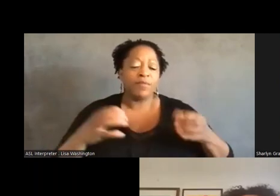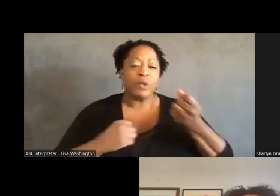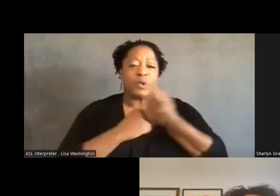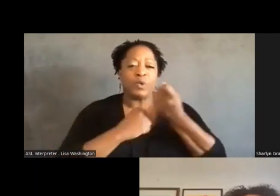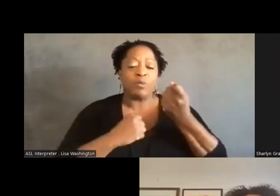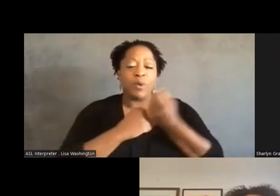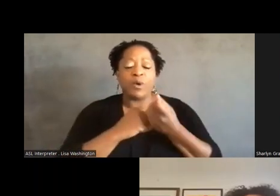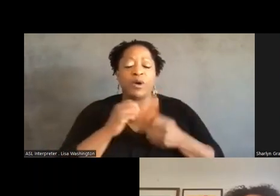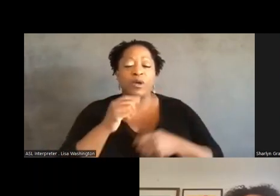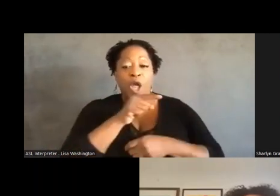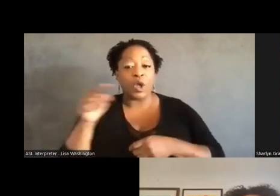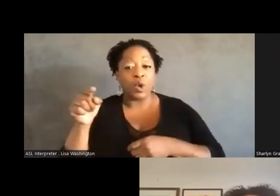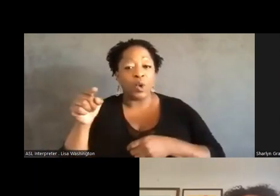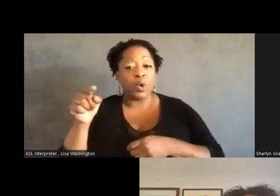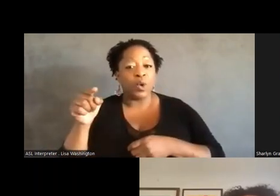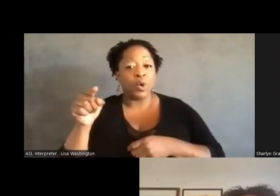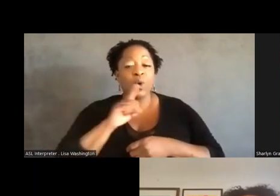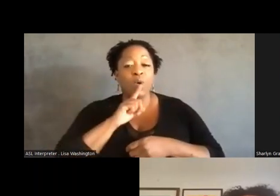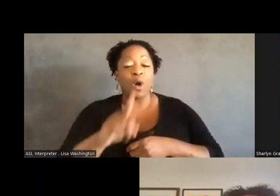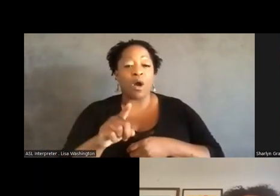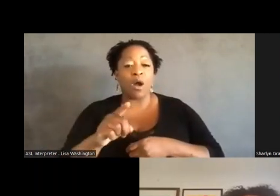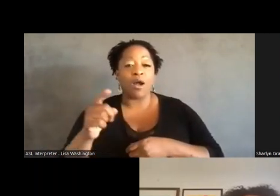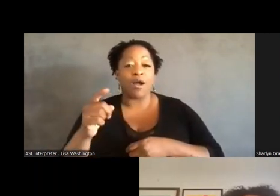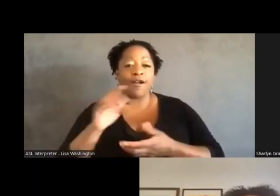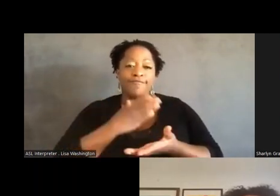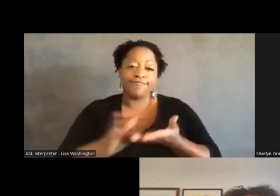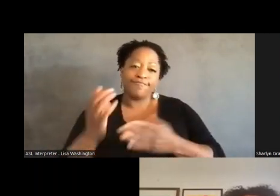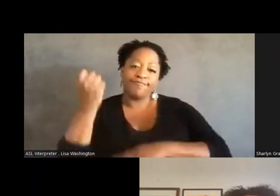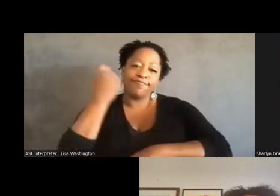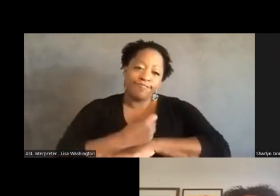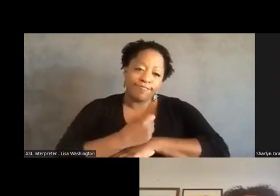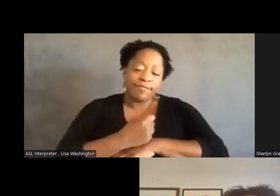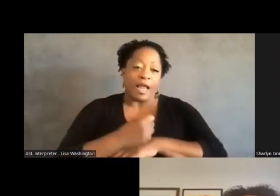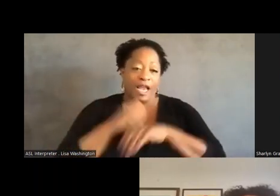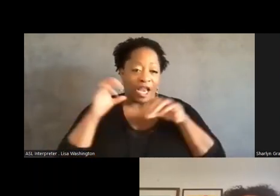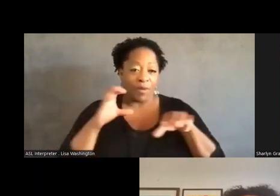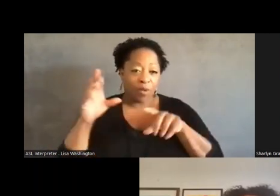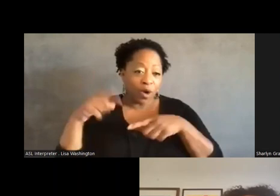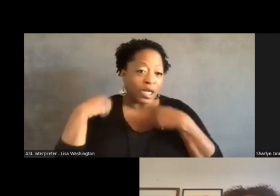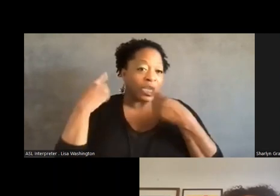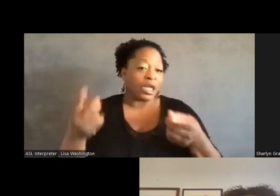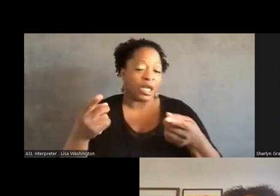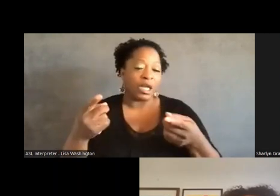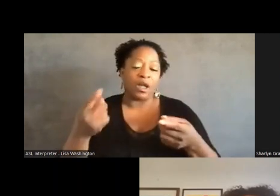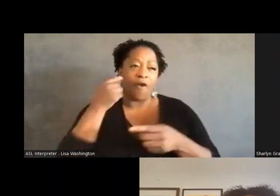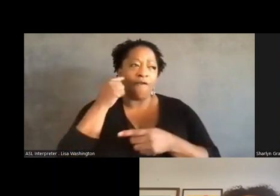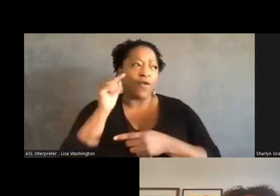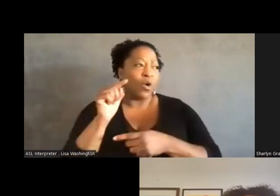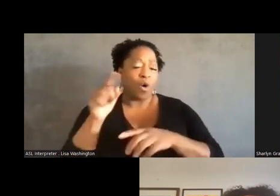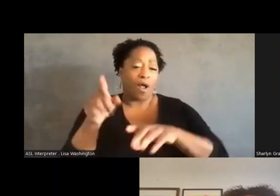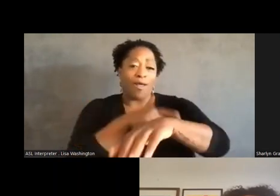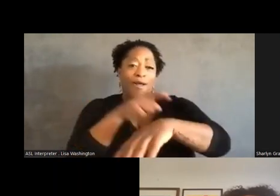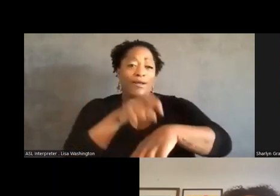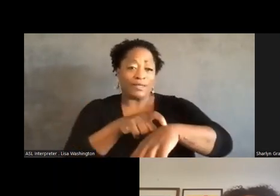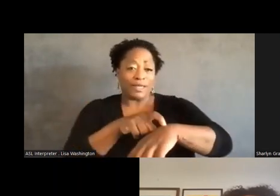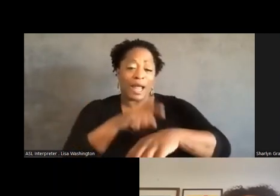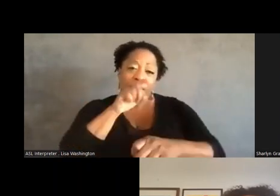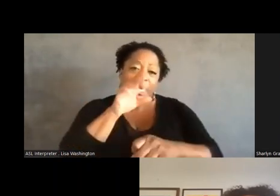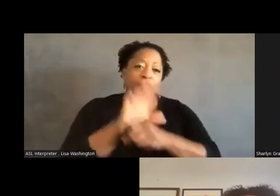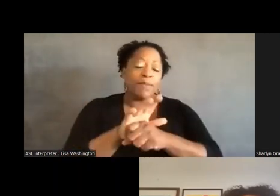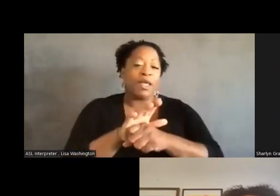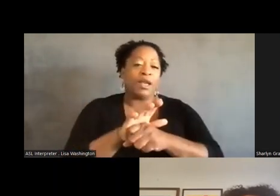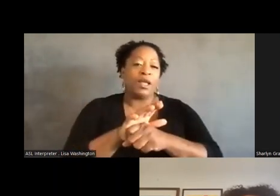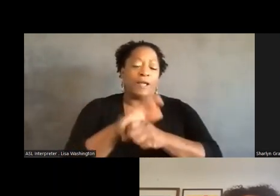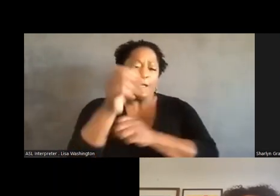as you all are abolitionists and have been doing abolitionist organizing for a long time and are committed to